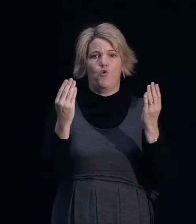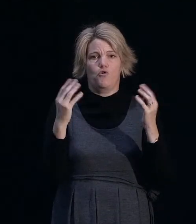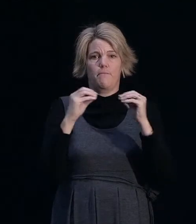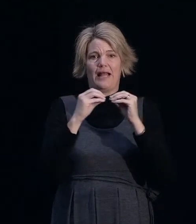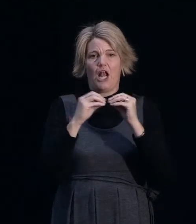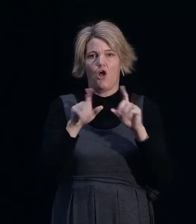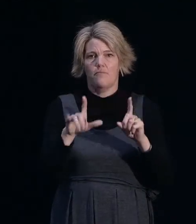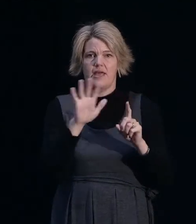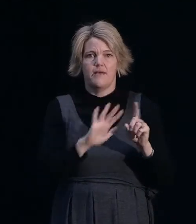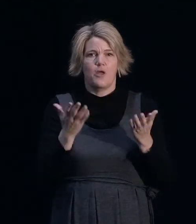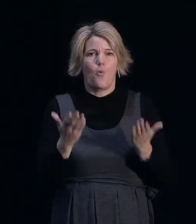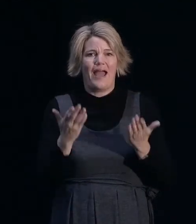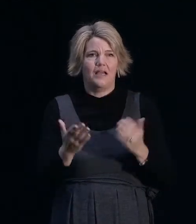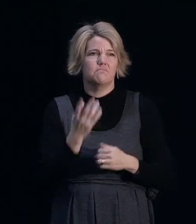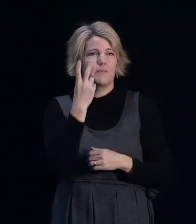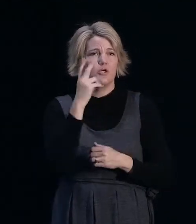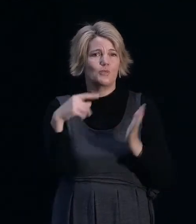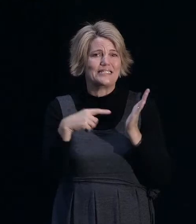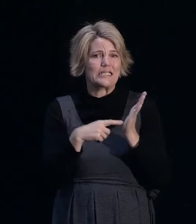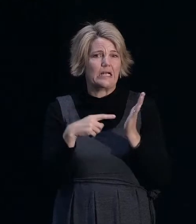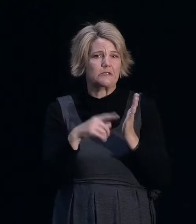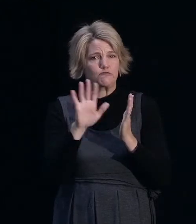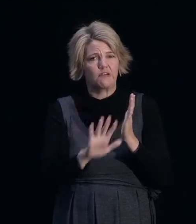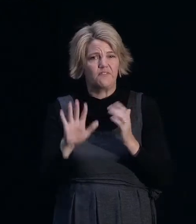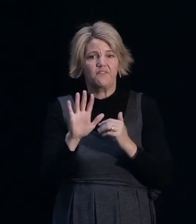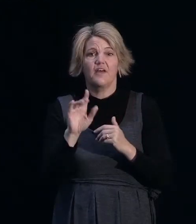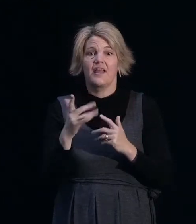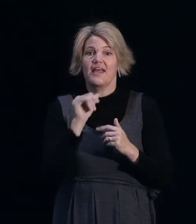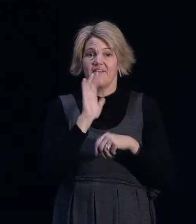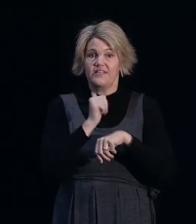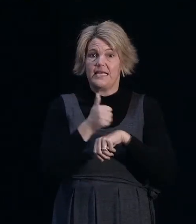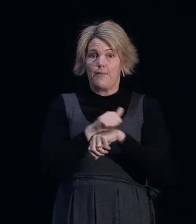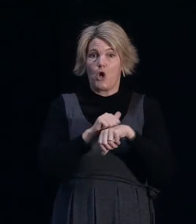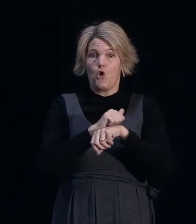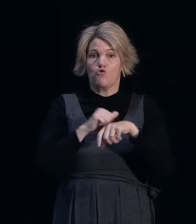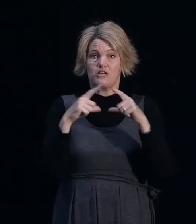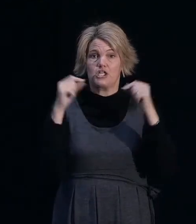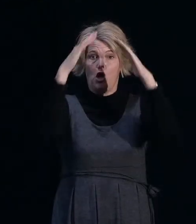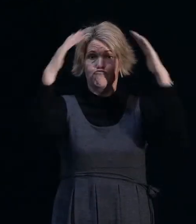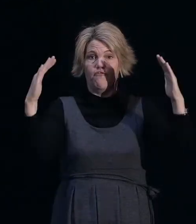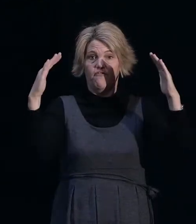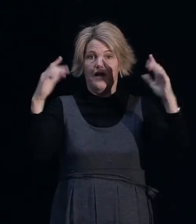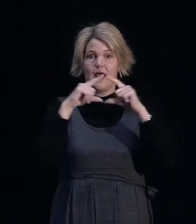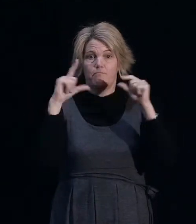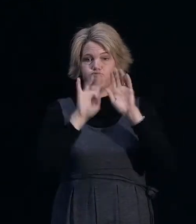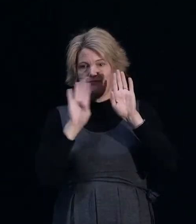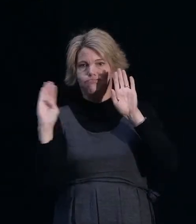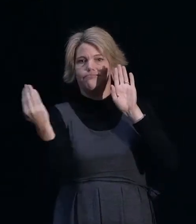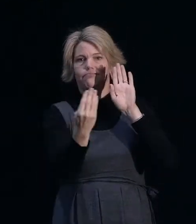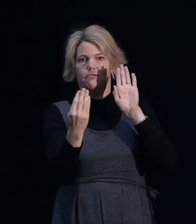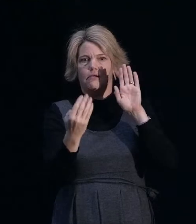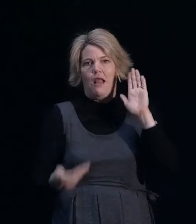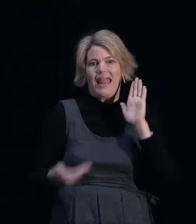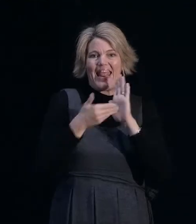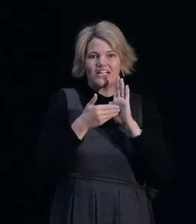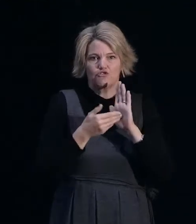weigh about 20 tonnes or thereabouts. Put concrete tile roof on it and brick veneer and you could be up around the 60 tonnes. So it